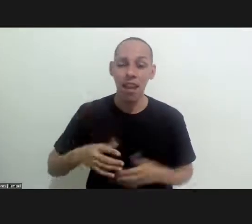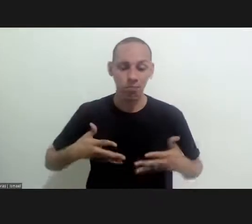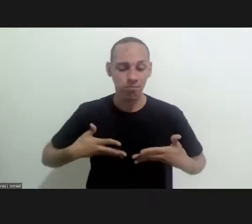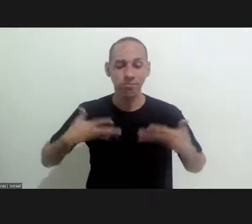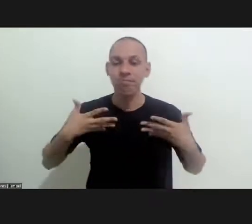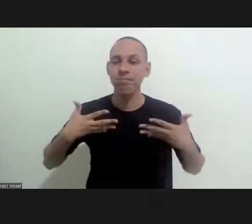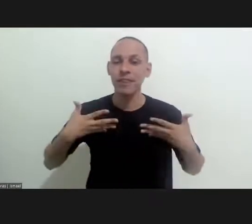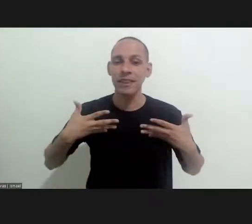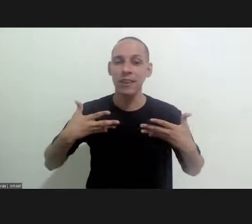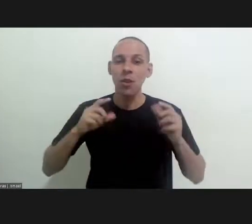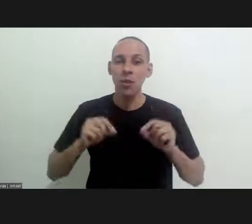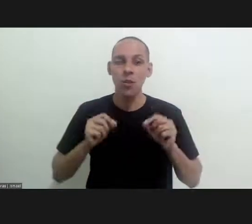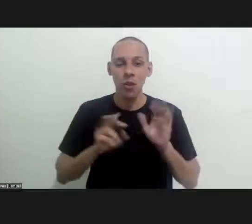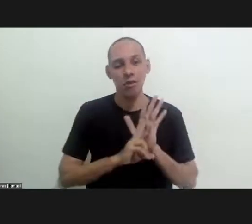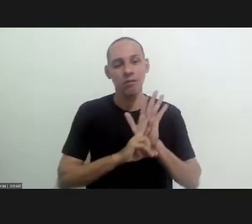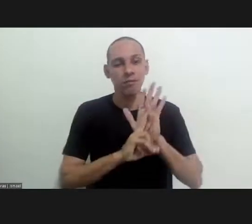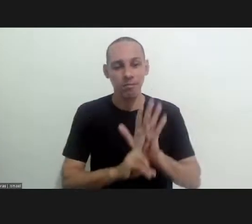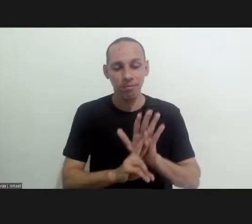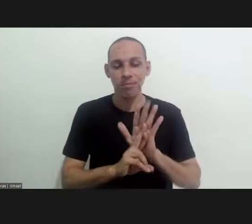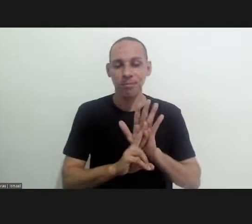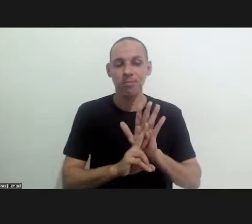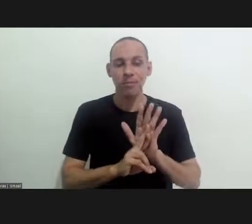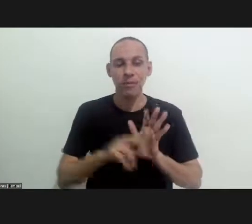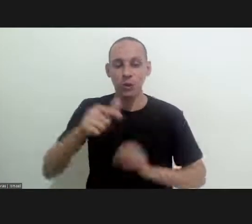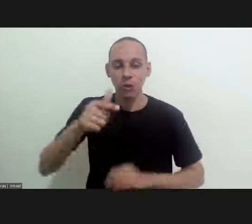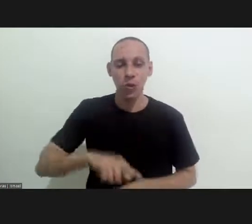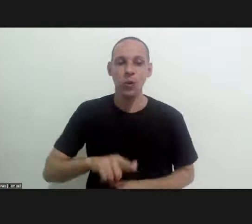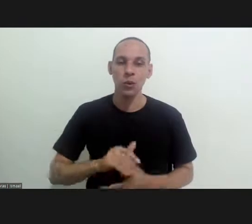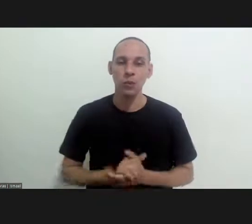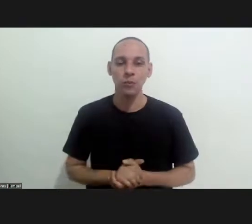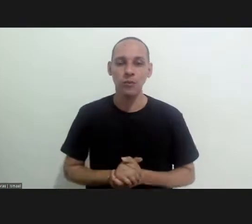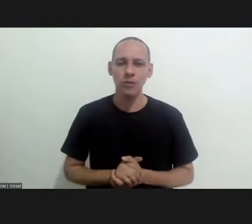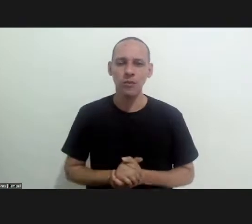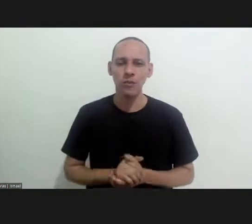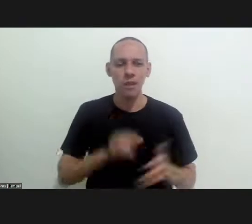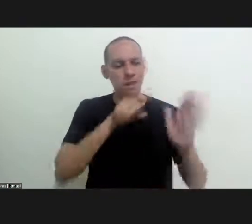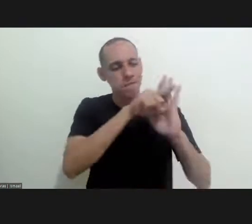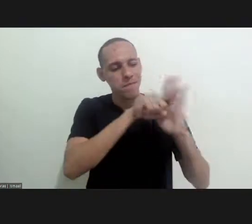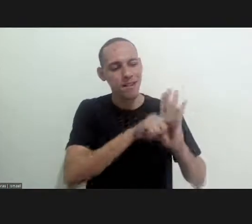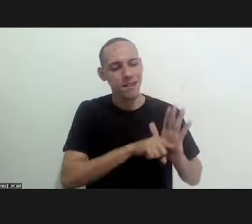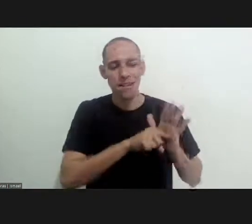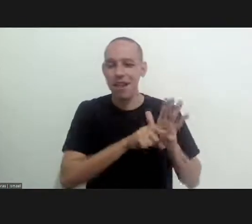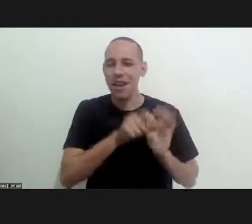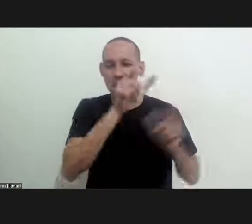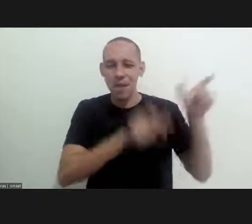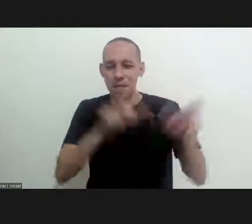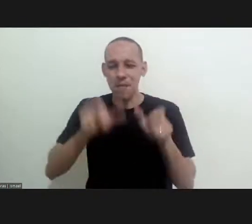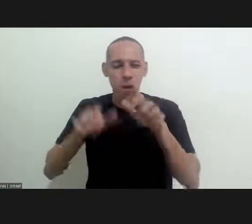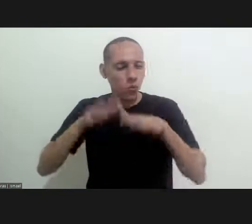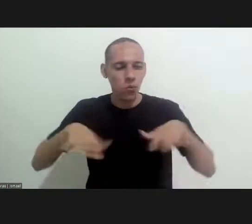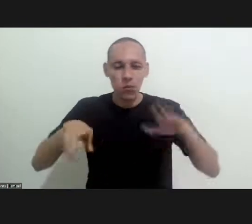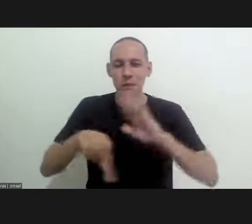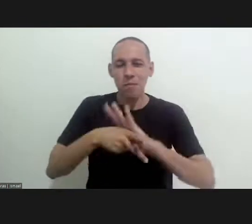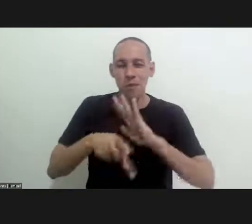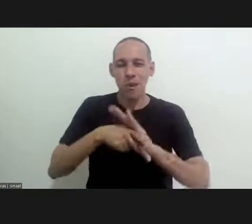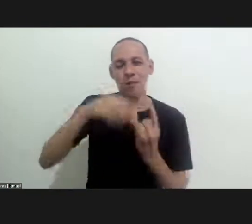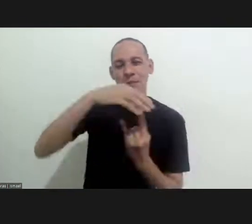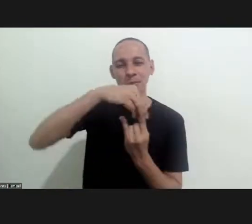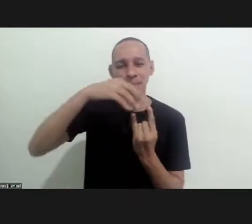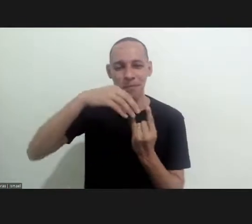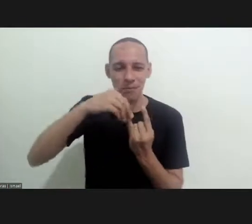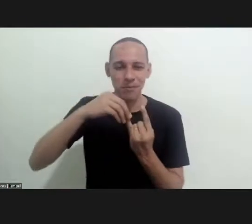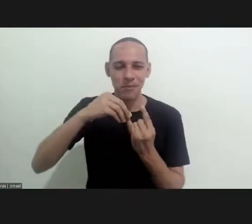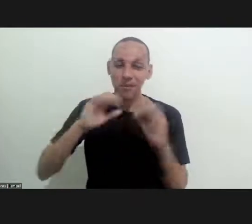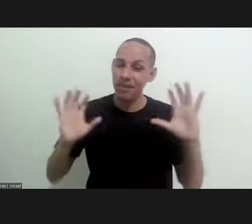It's a great honor to be able to represent once again all the researchers and research groups of